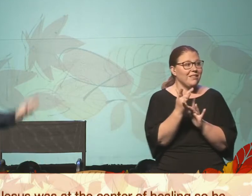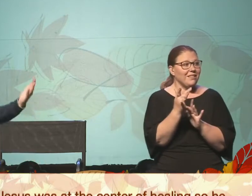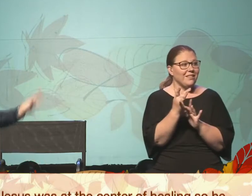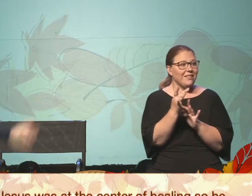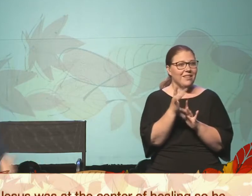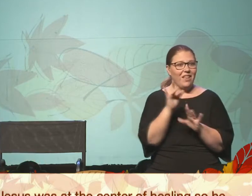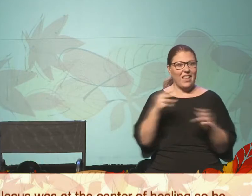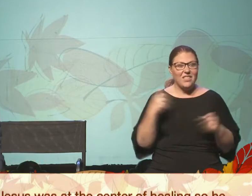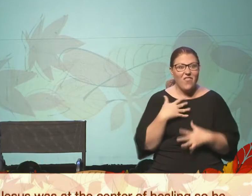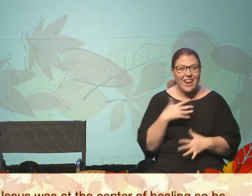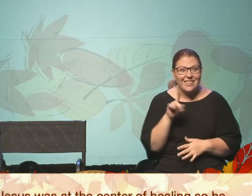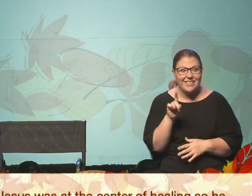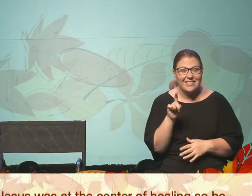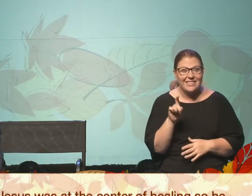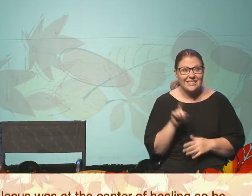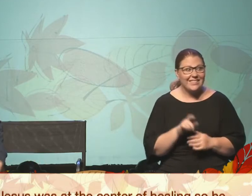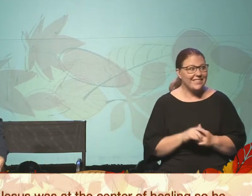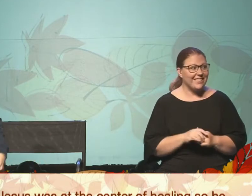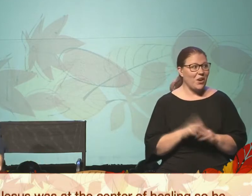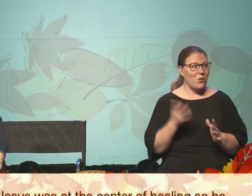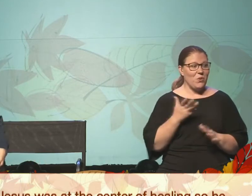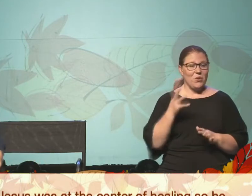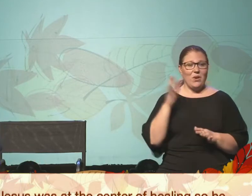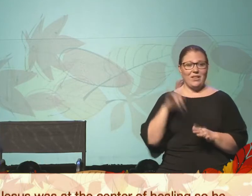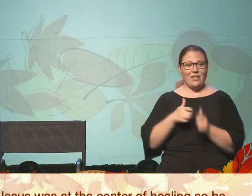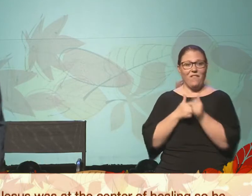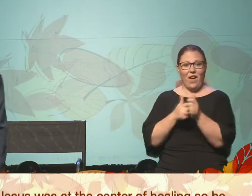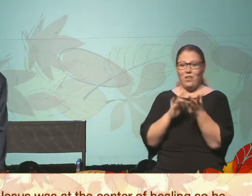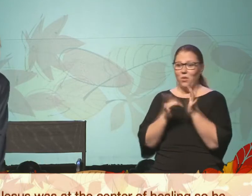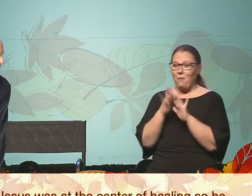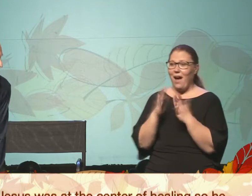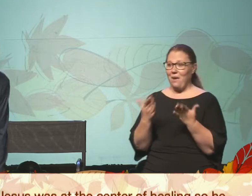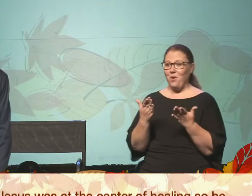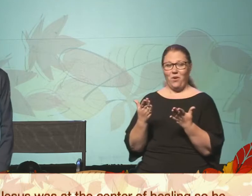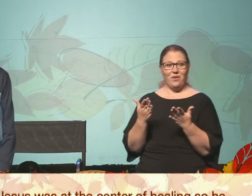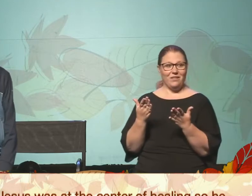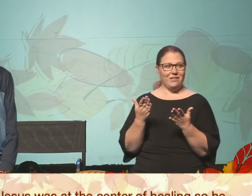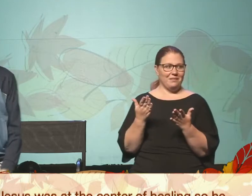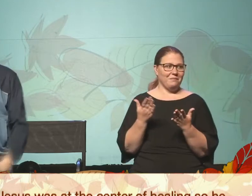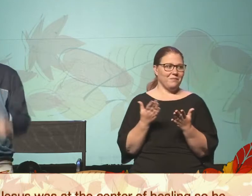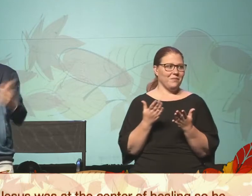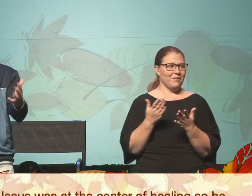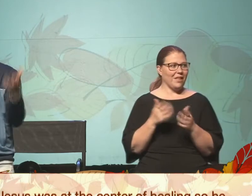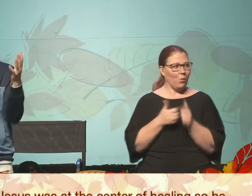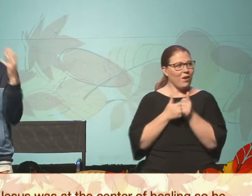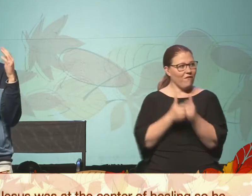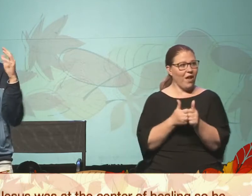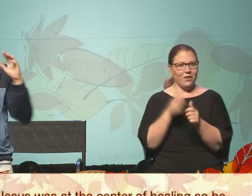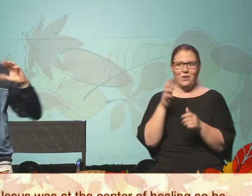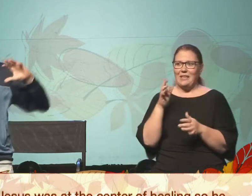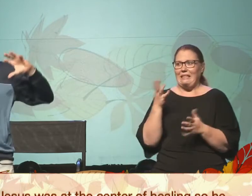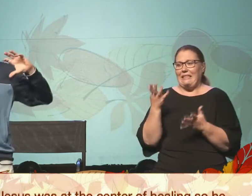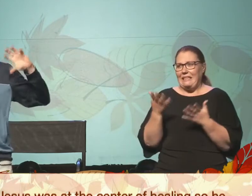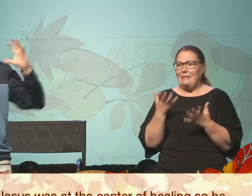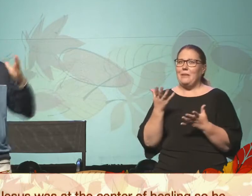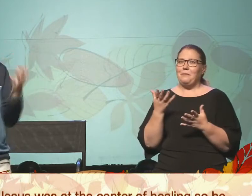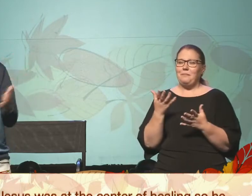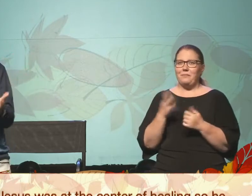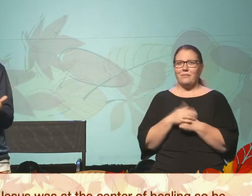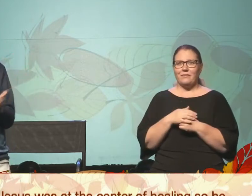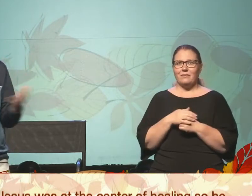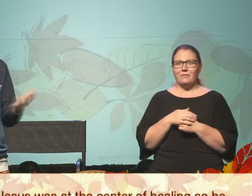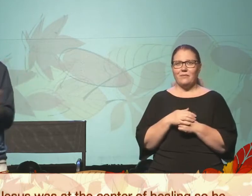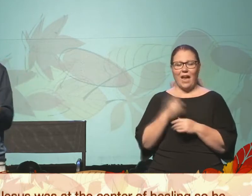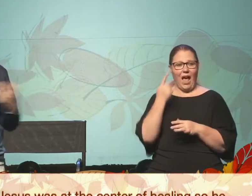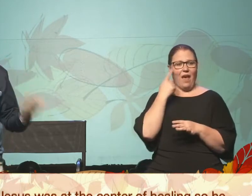Isn't that frightening? Right? I mean, let's just follow the Bible. Let's just follow that. But here's the thing. Like, I think